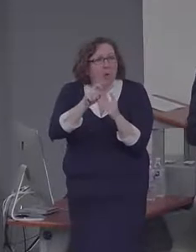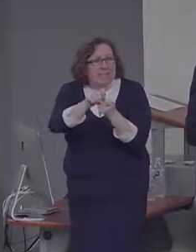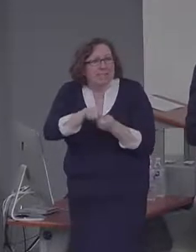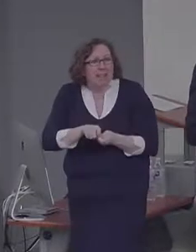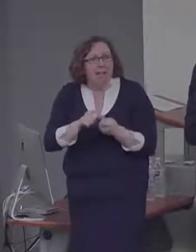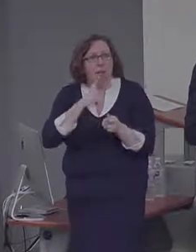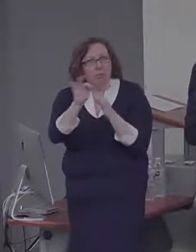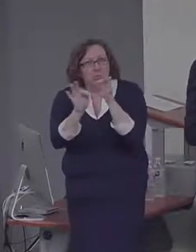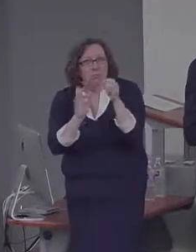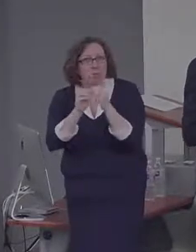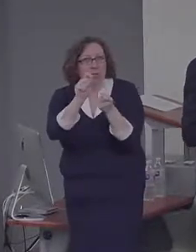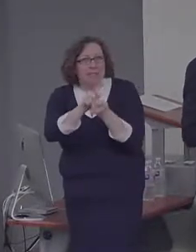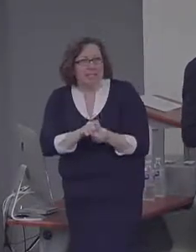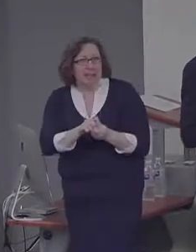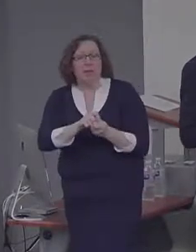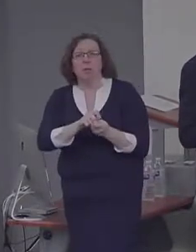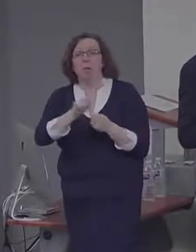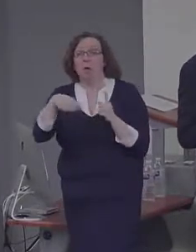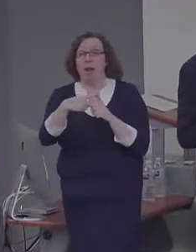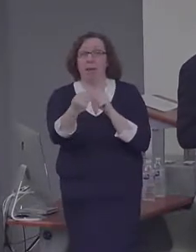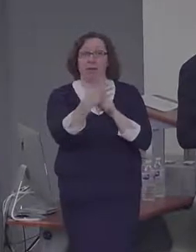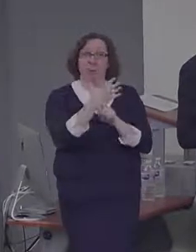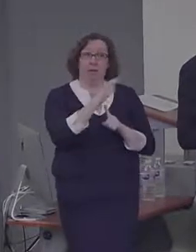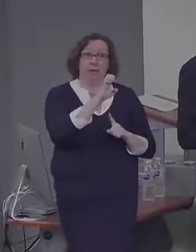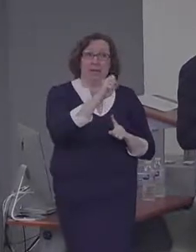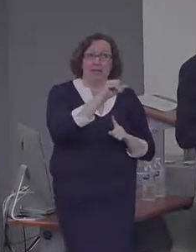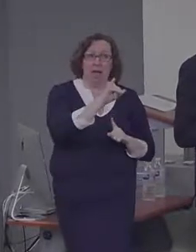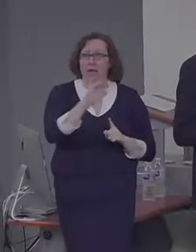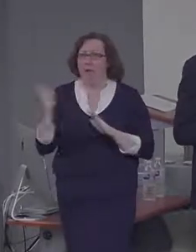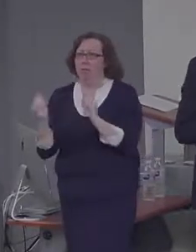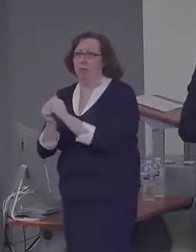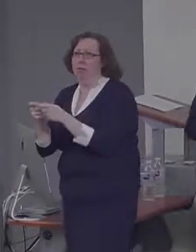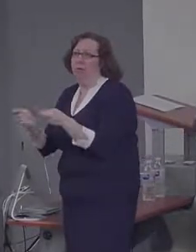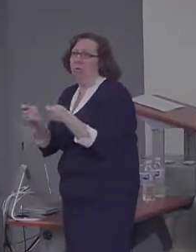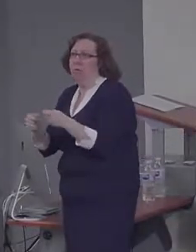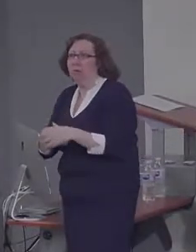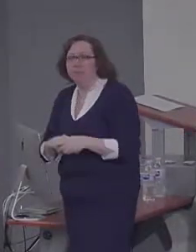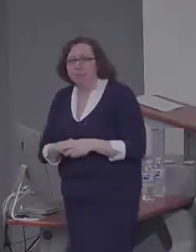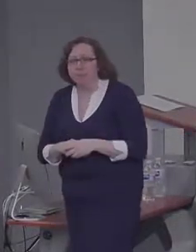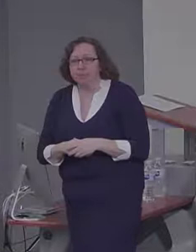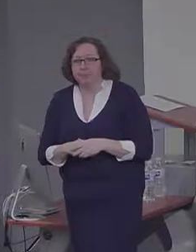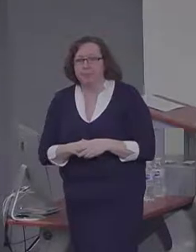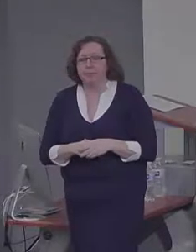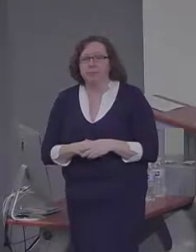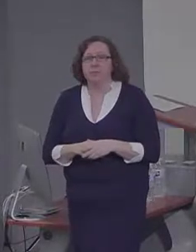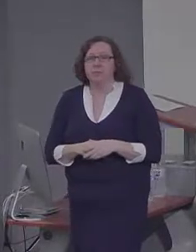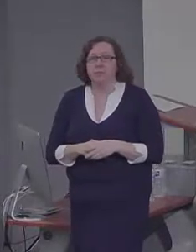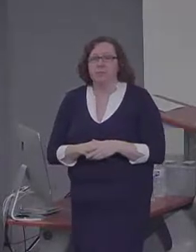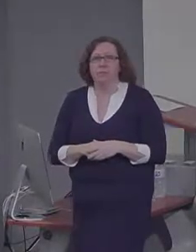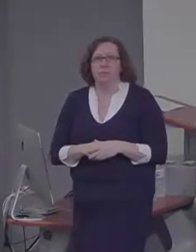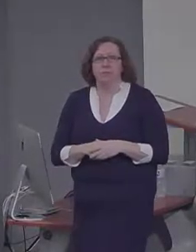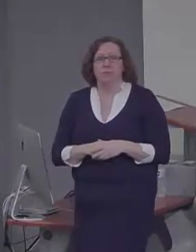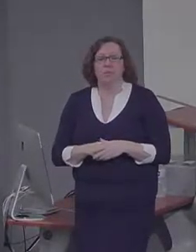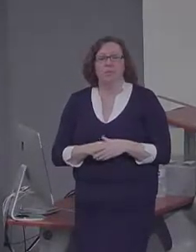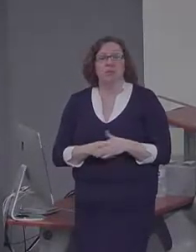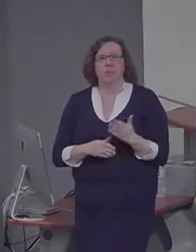Well, that characterization leads us to some predictions about